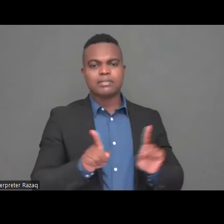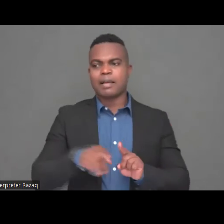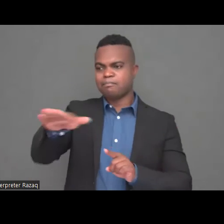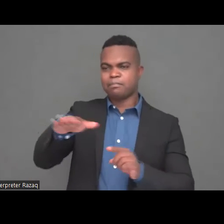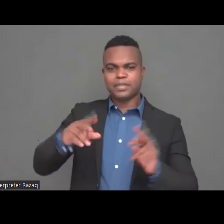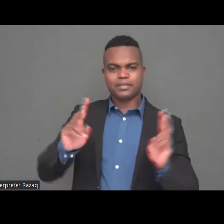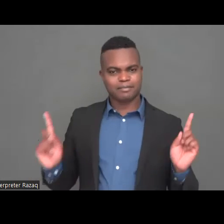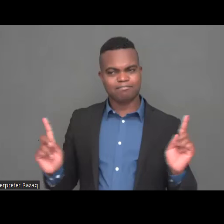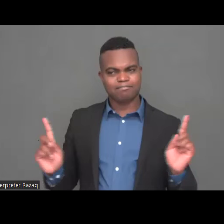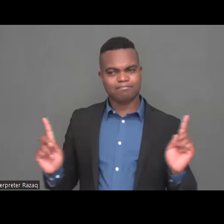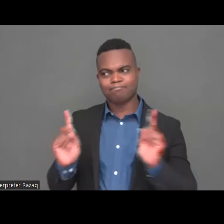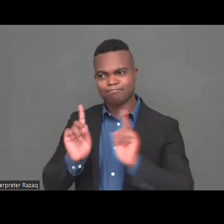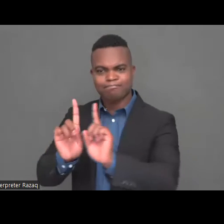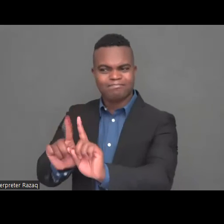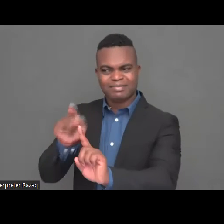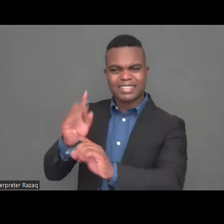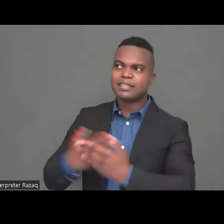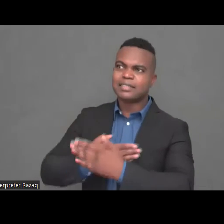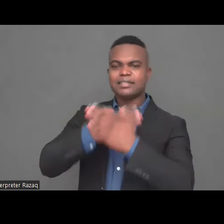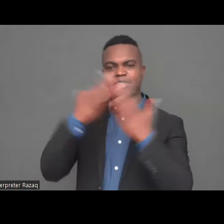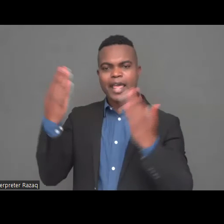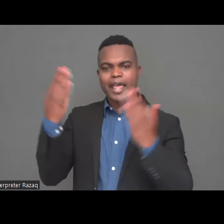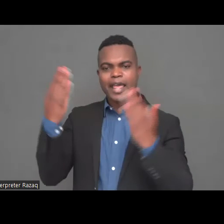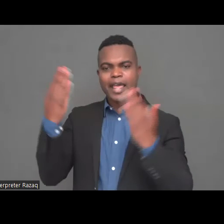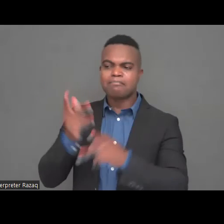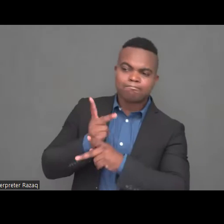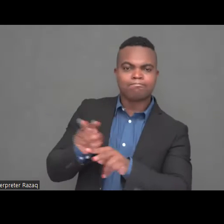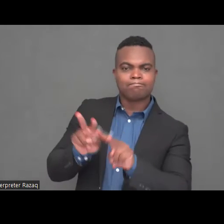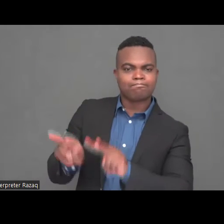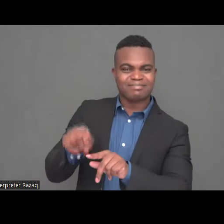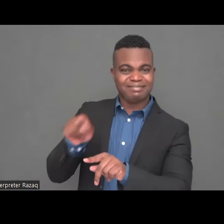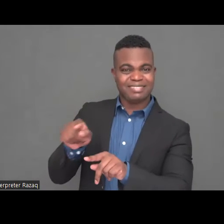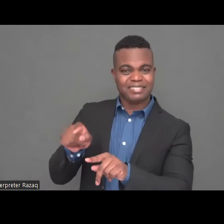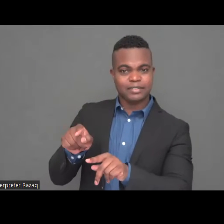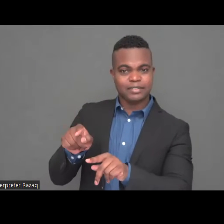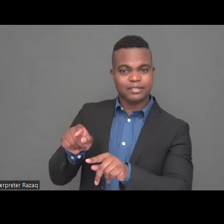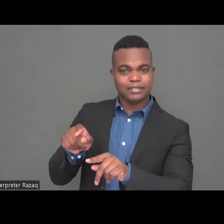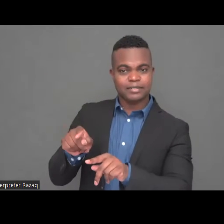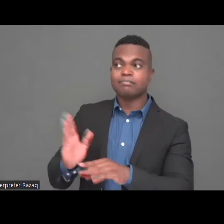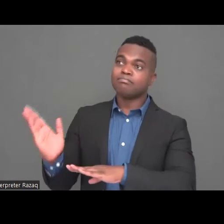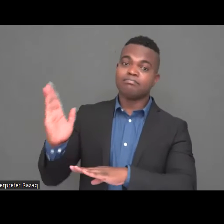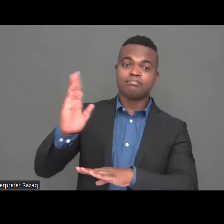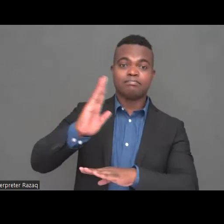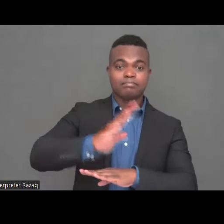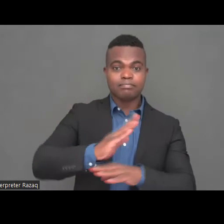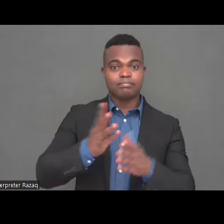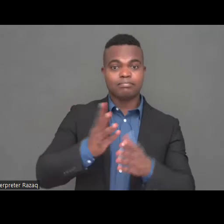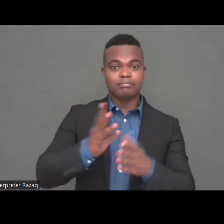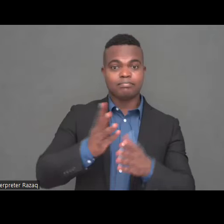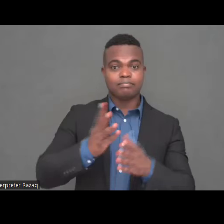personal help, personal assistance to our children. One of our NGO leader